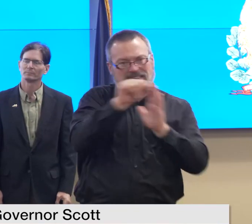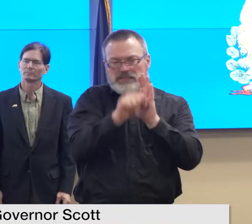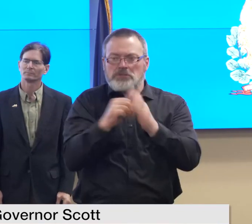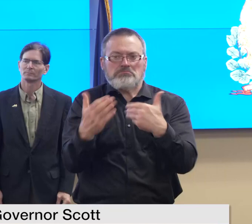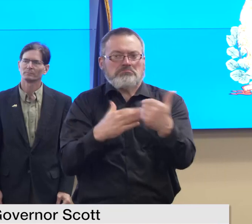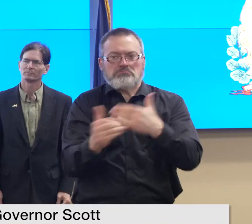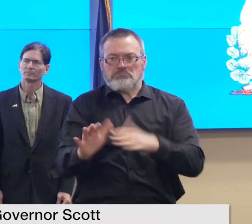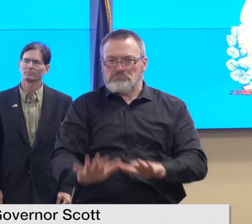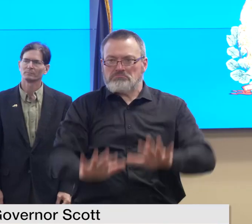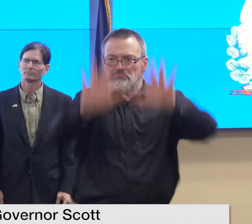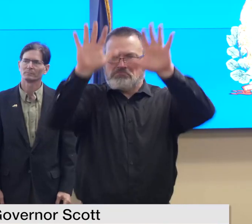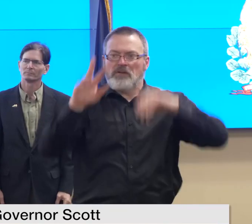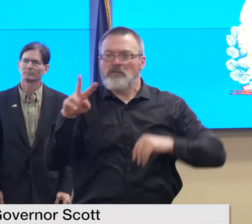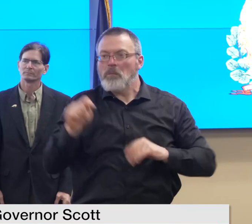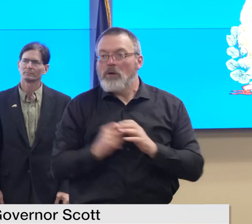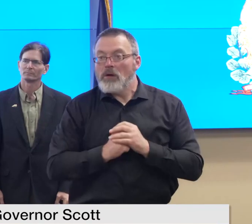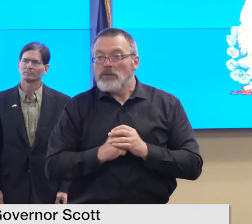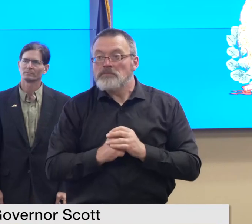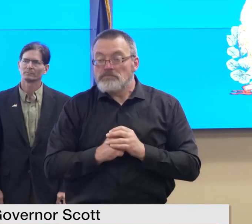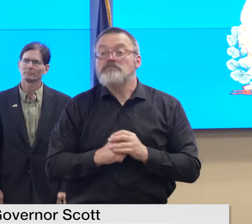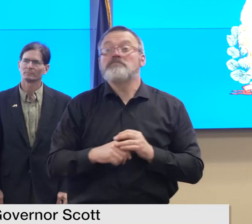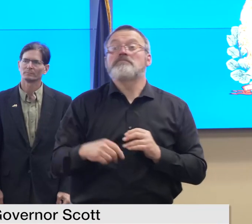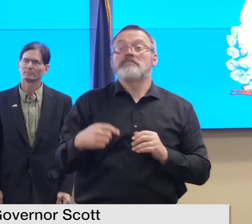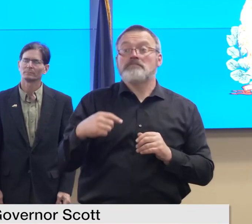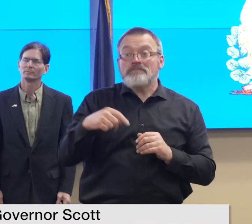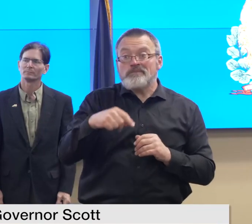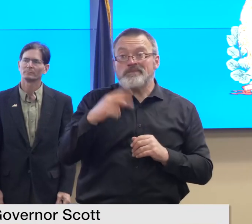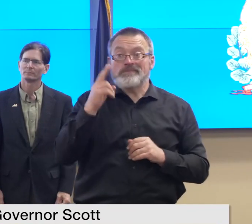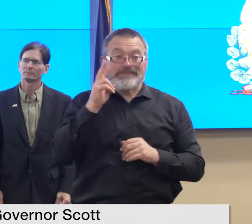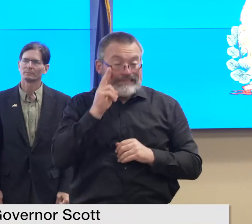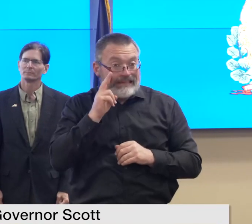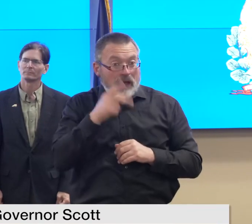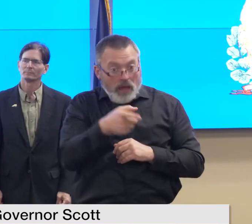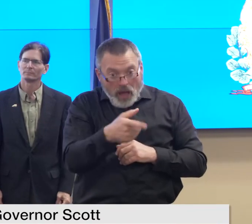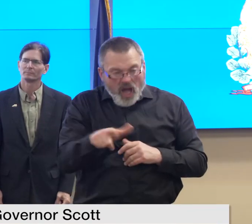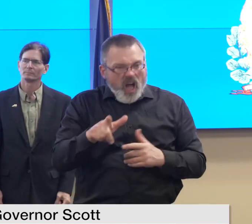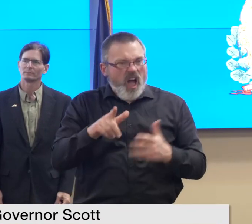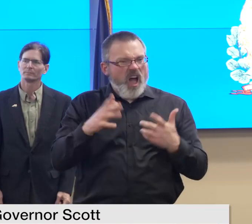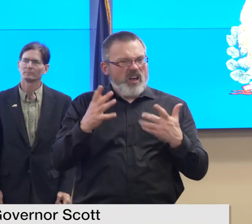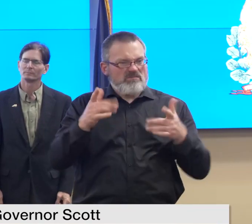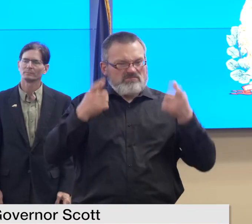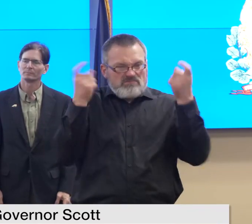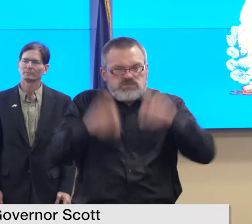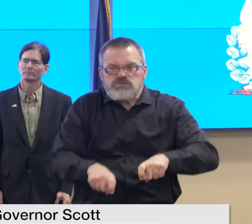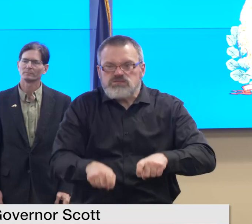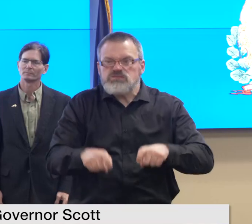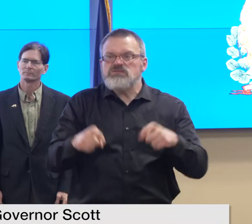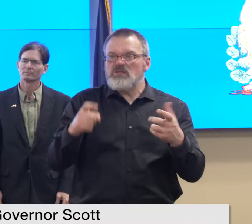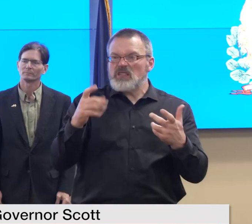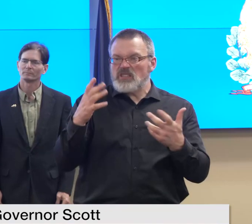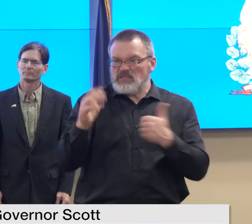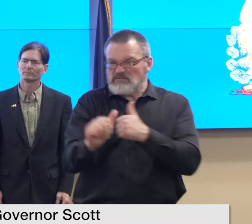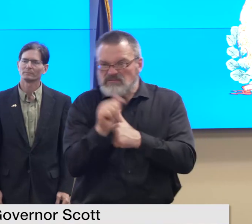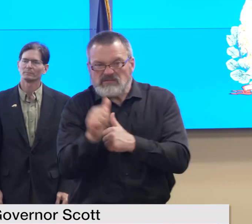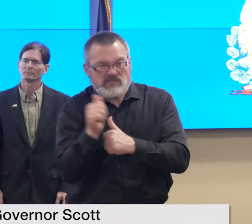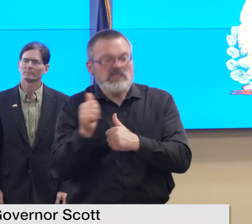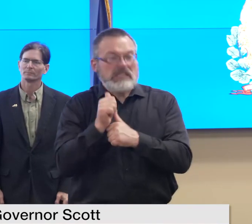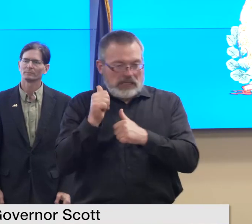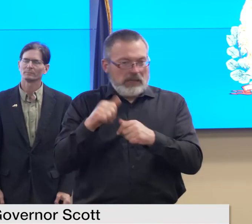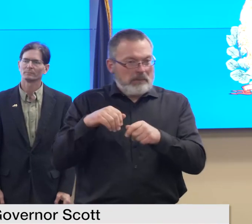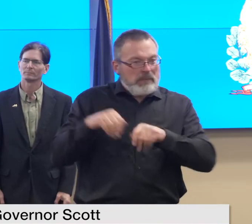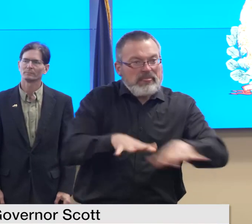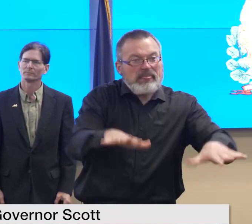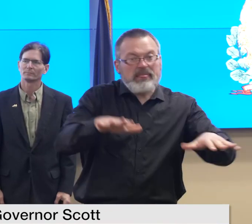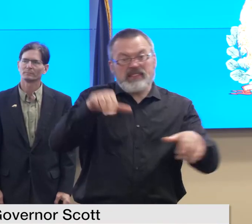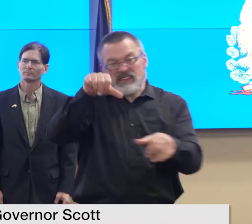spills response team has received more than 30 reports of flood related spills the geology team